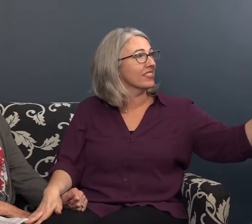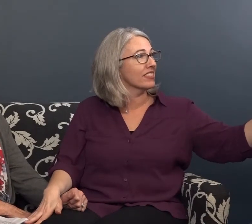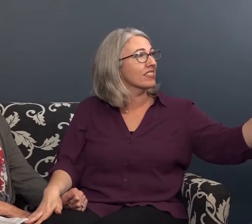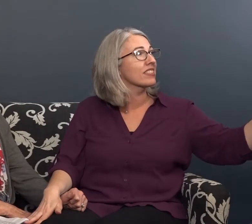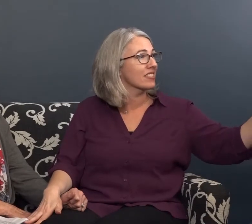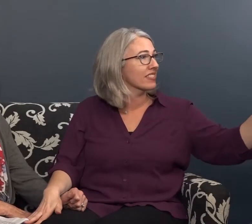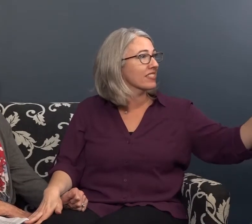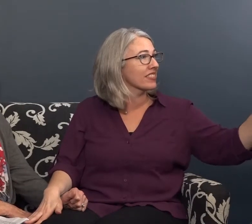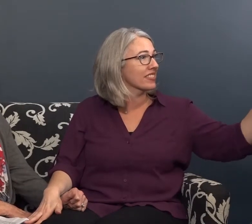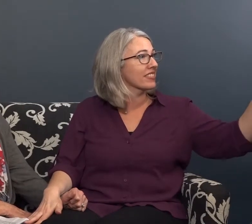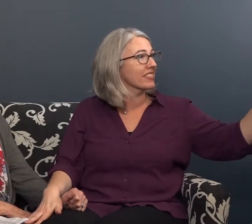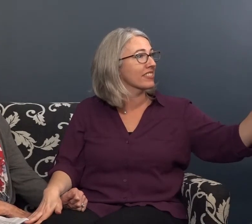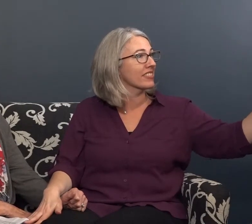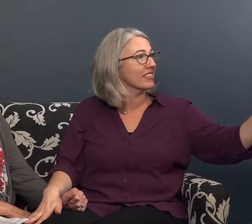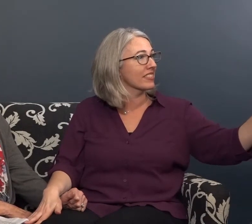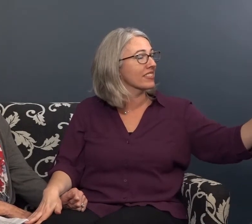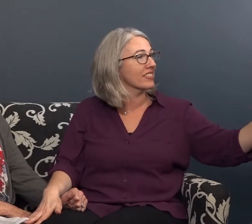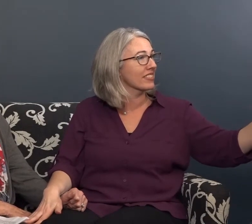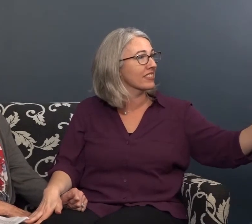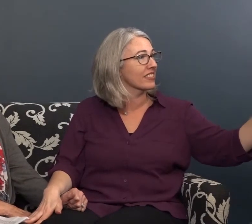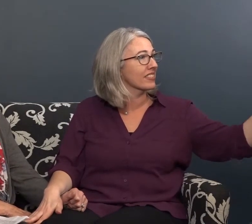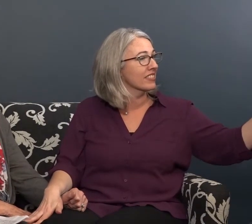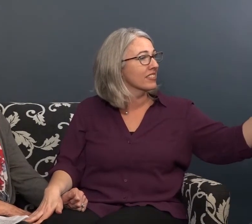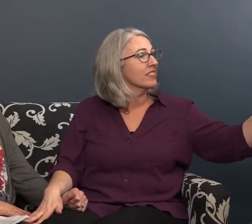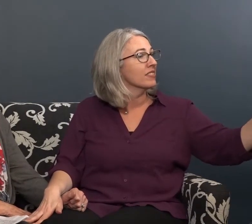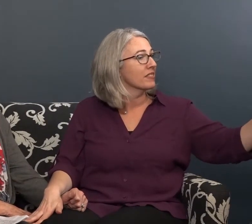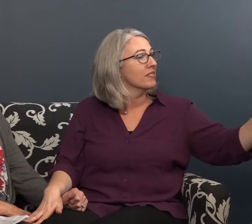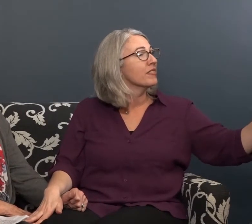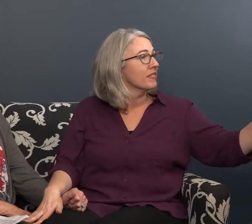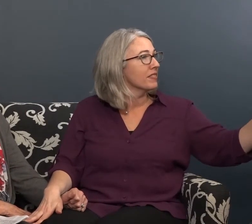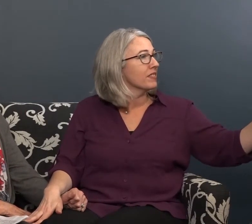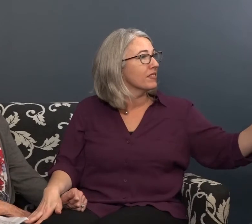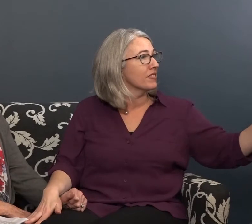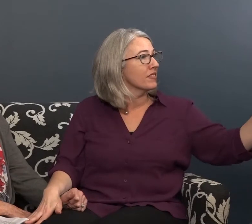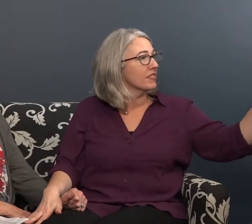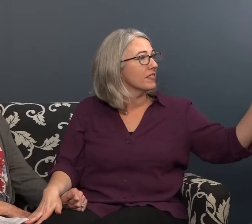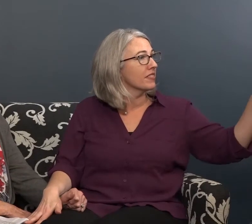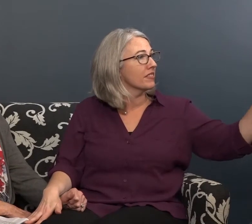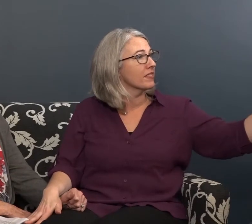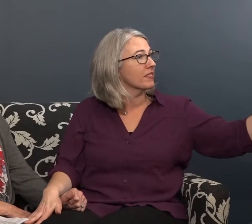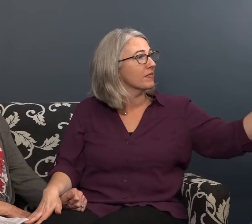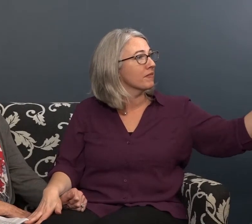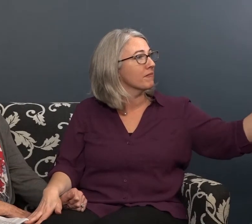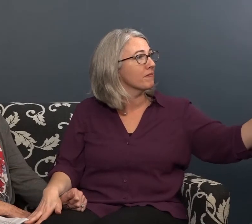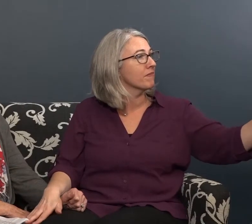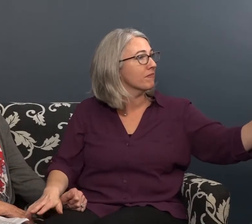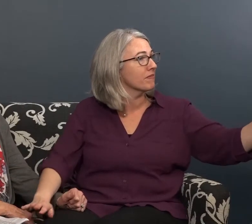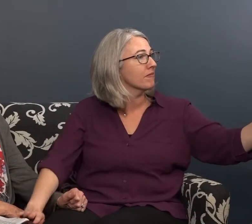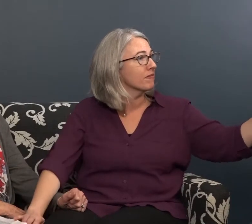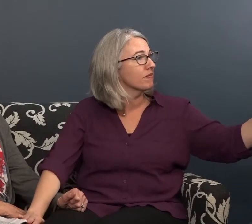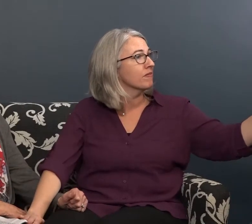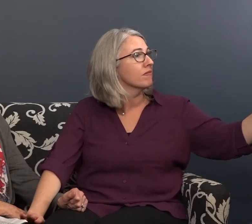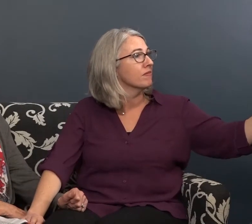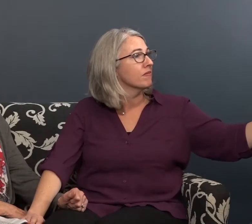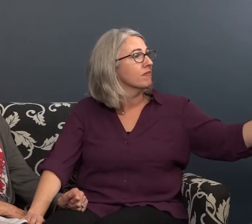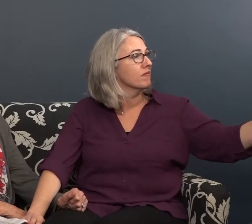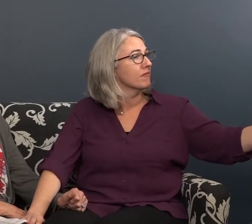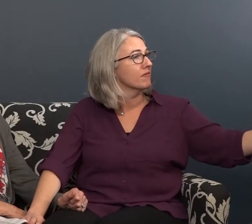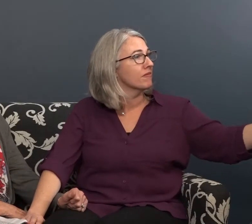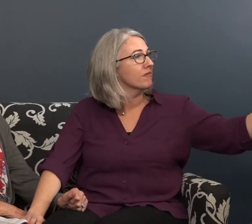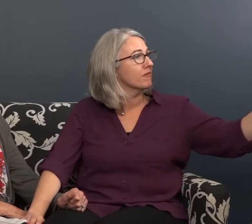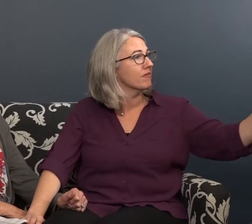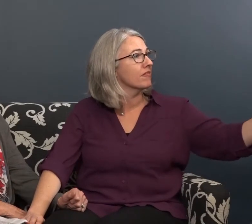to work with the hearing impaired child oh she'd come home from school so unhappy about this